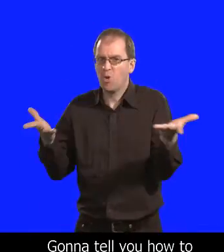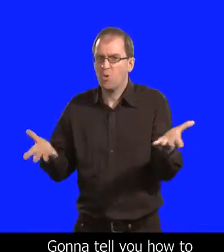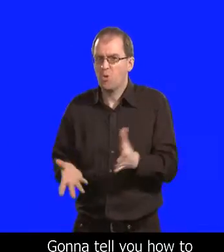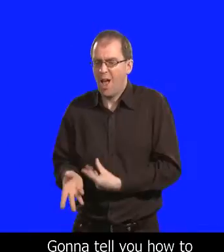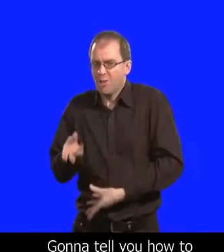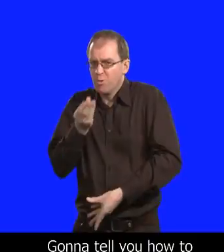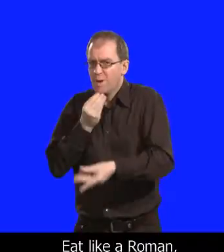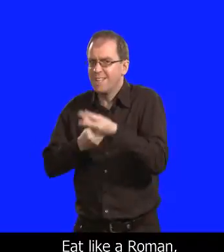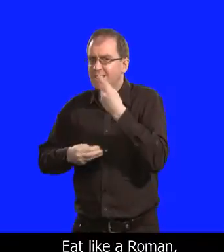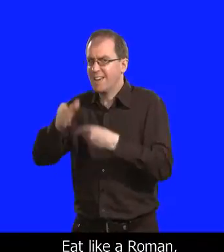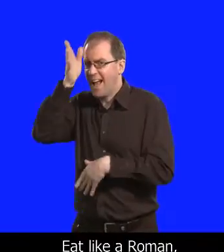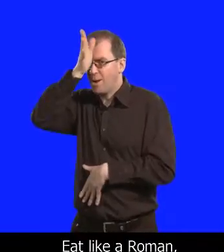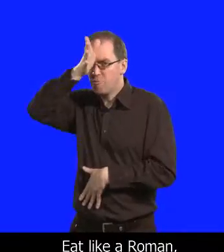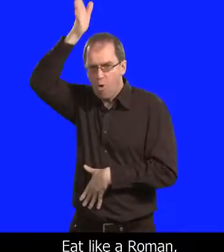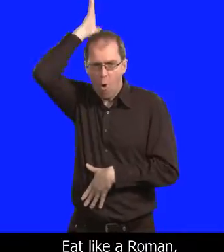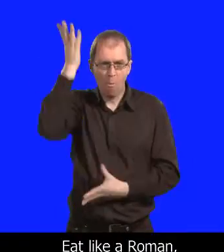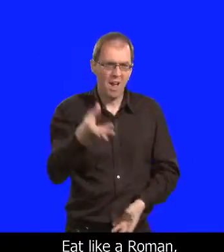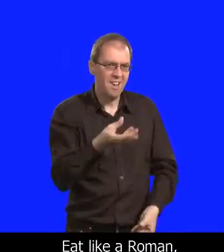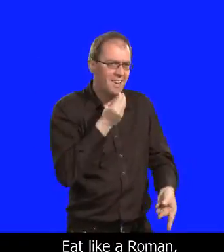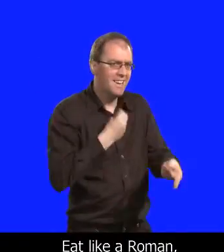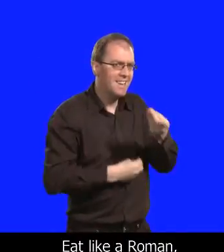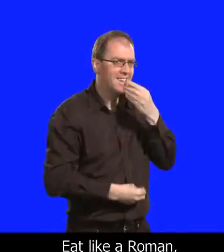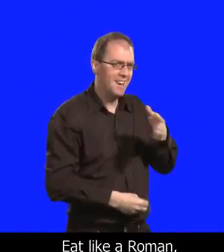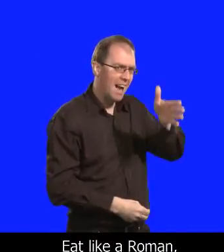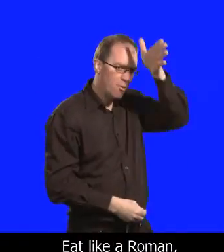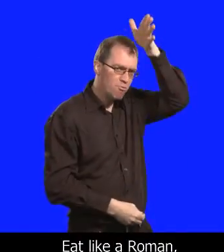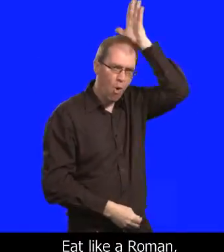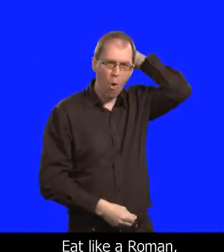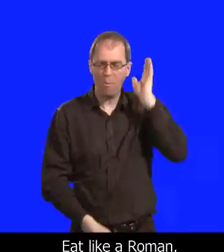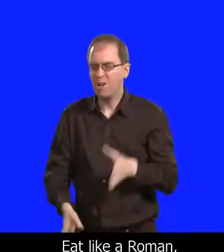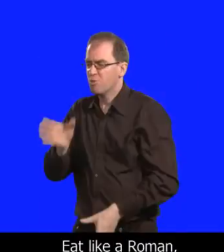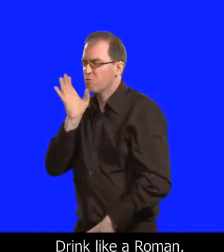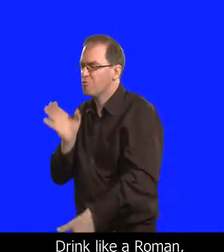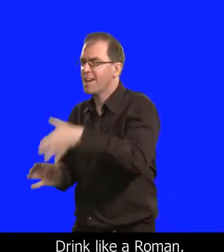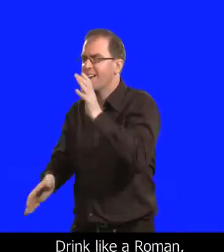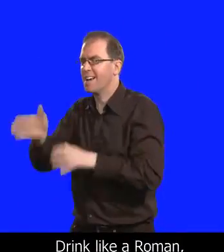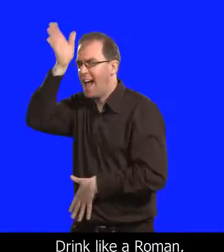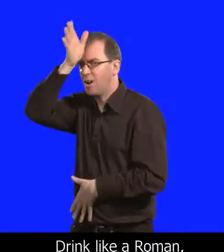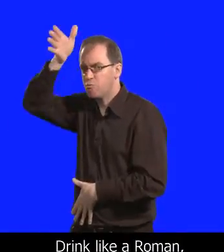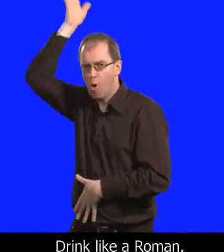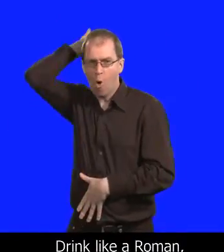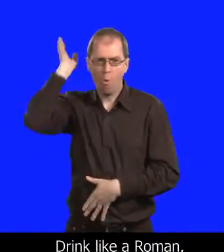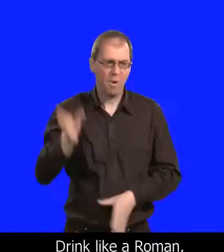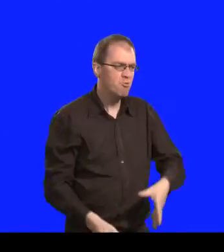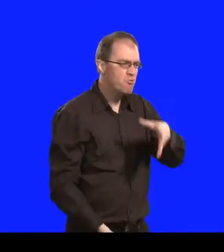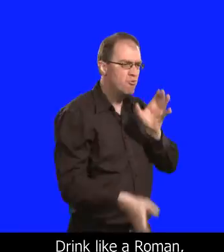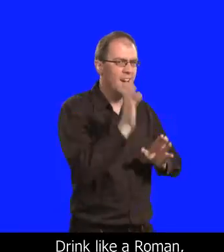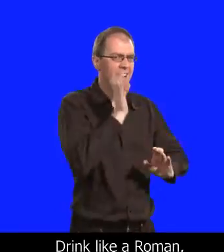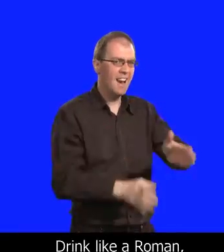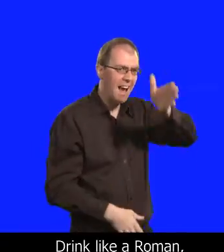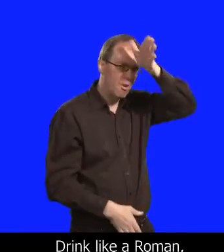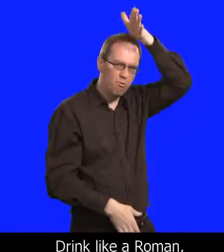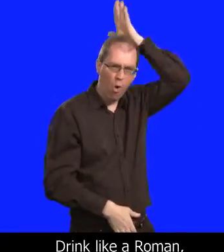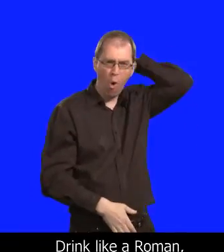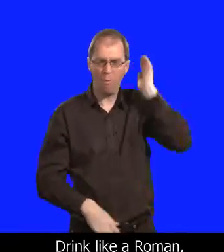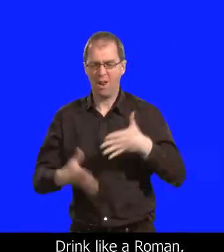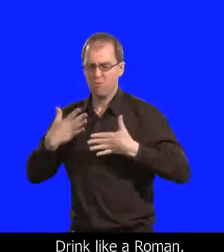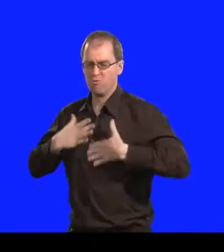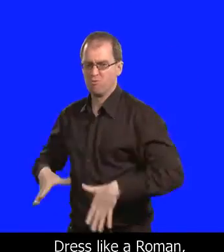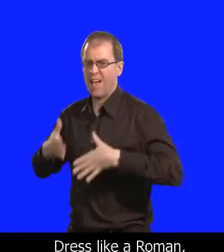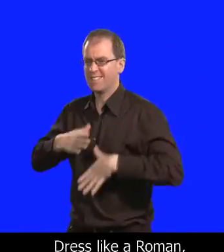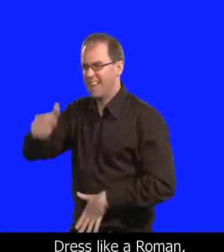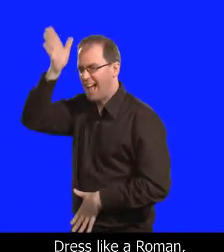gonna tell you how to eat like a Roman, eat like a Roman, drink like a Roman, drink like a